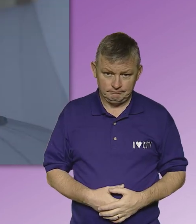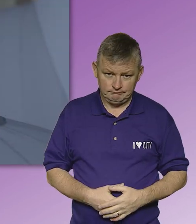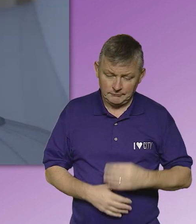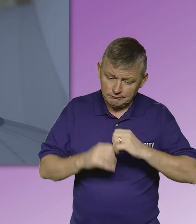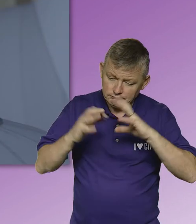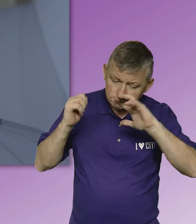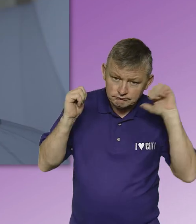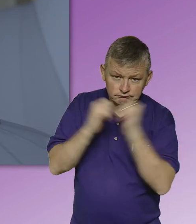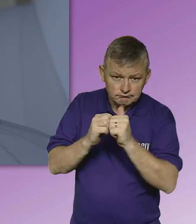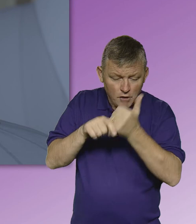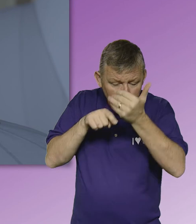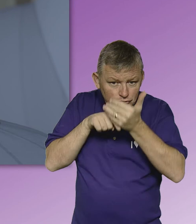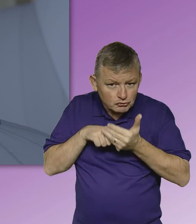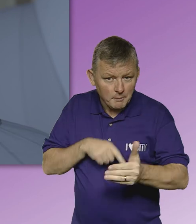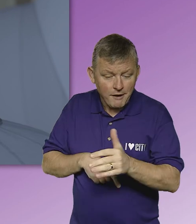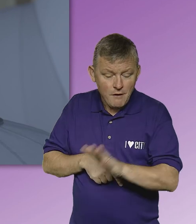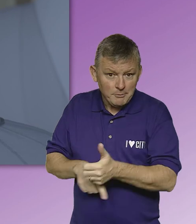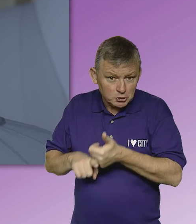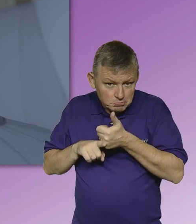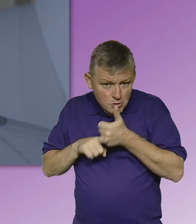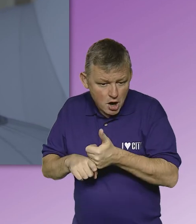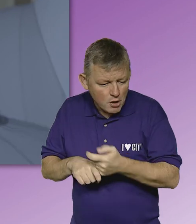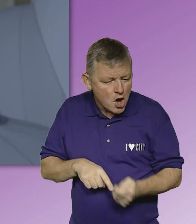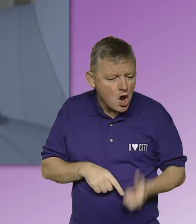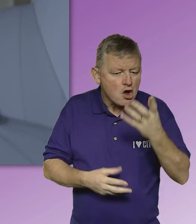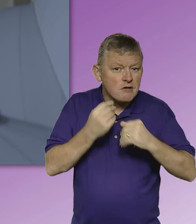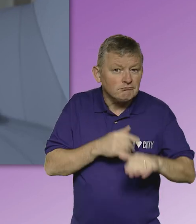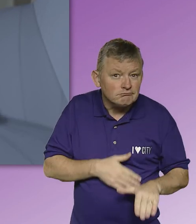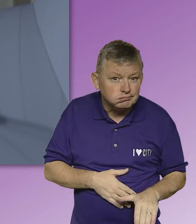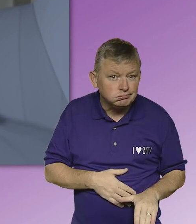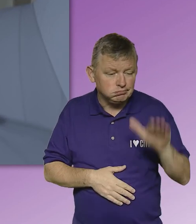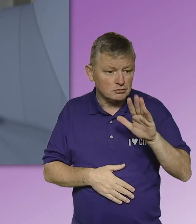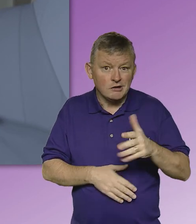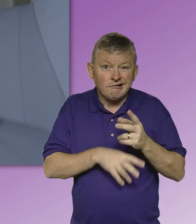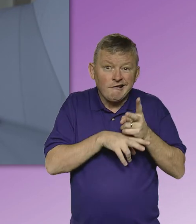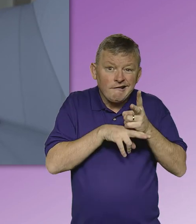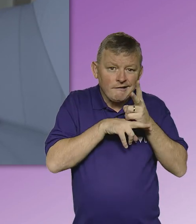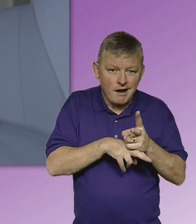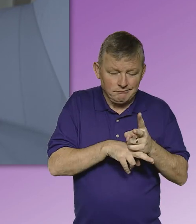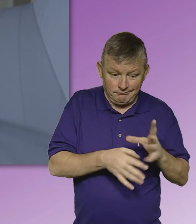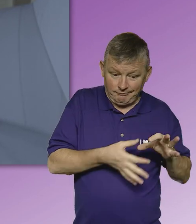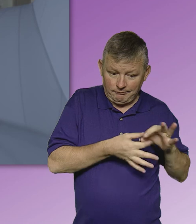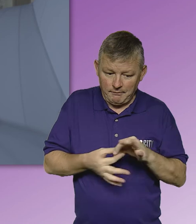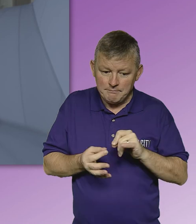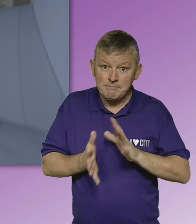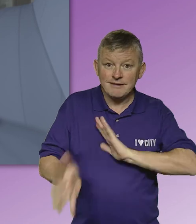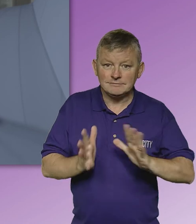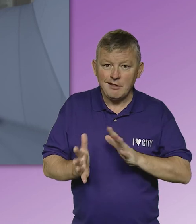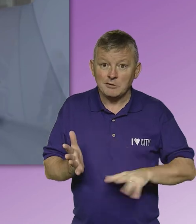We share the long-term goal for family support, early learning and childcare, set out in the BSL National Plan,